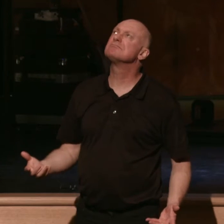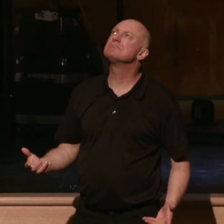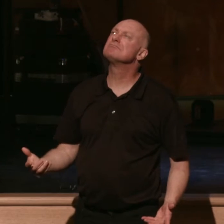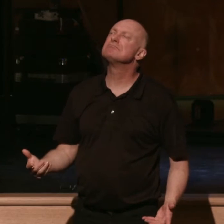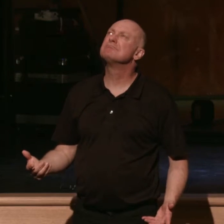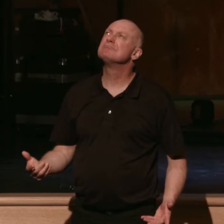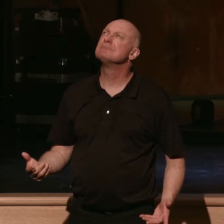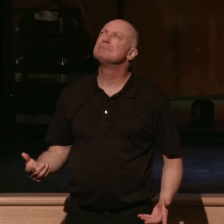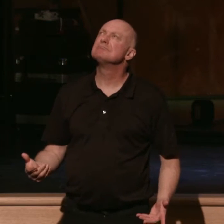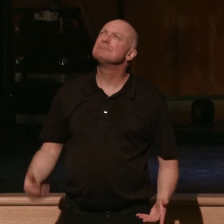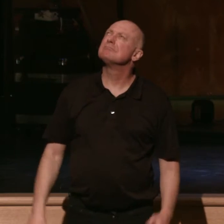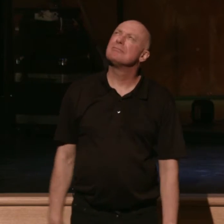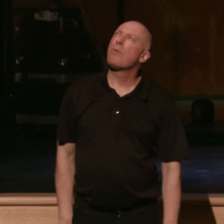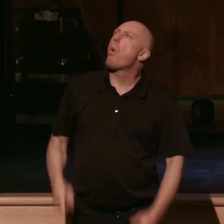what has God done for me?